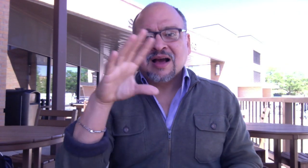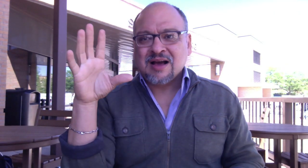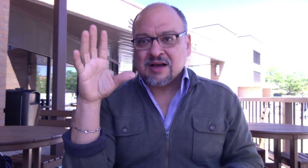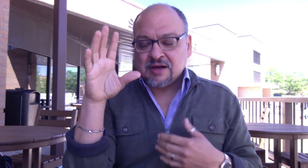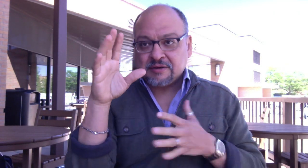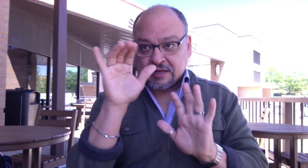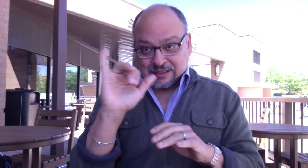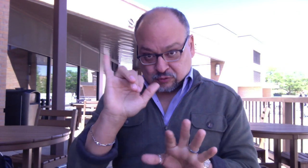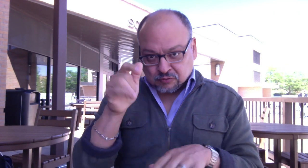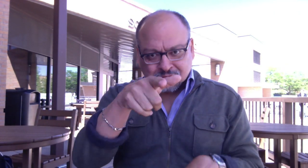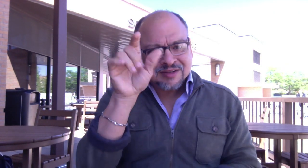Thank